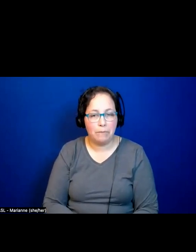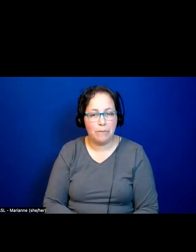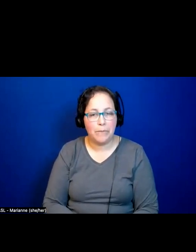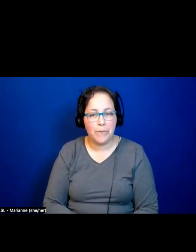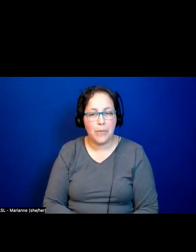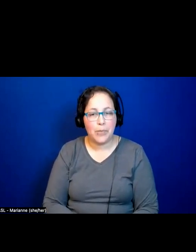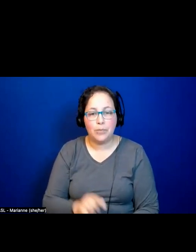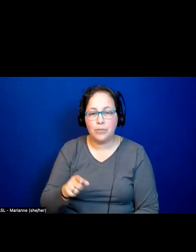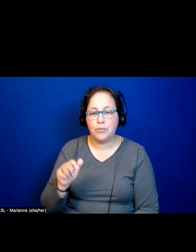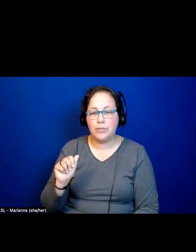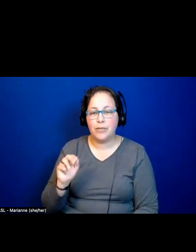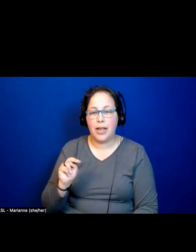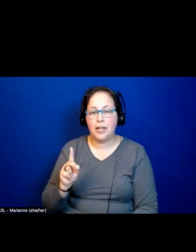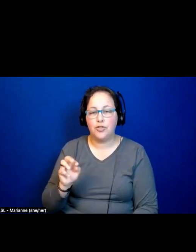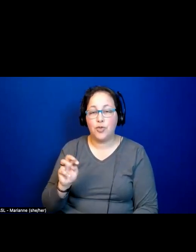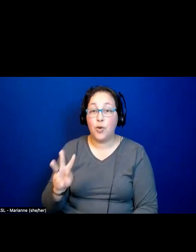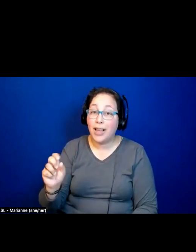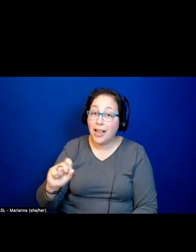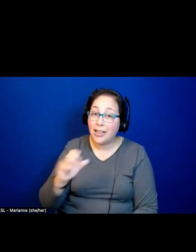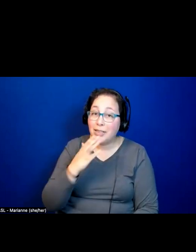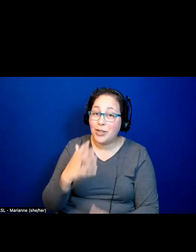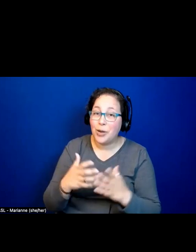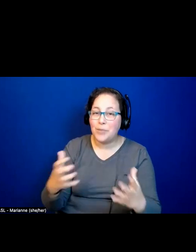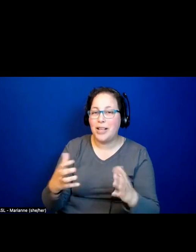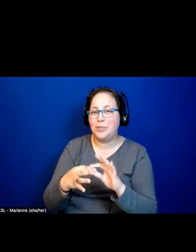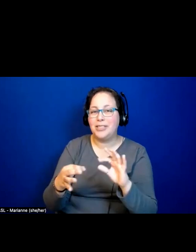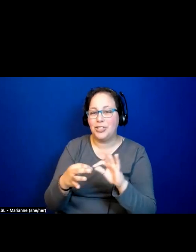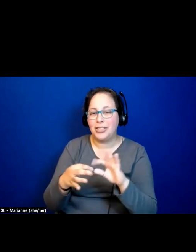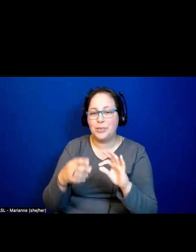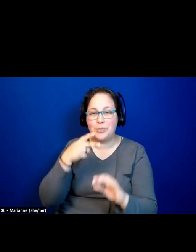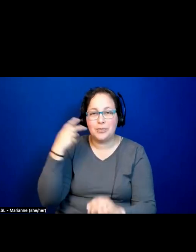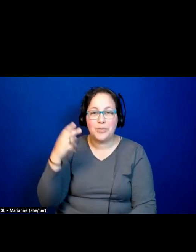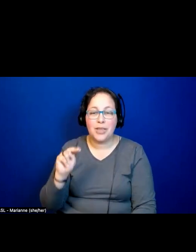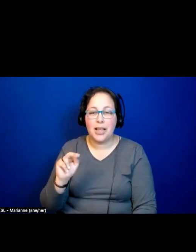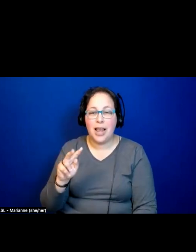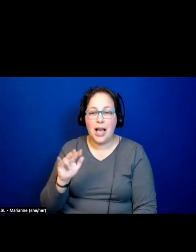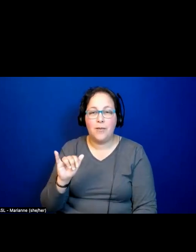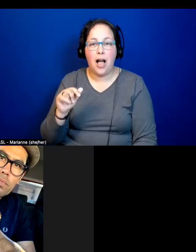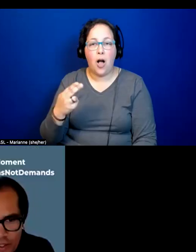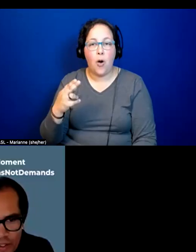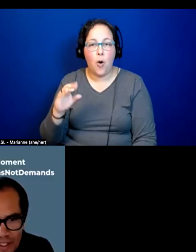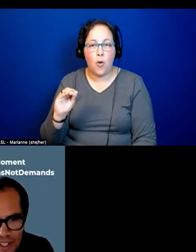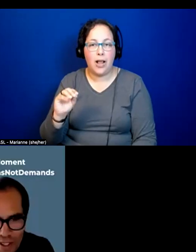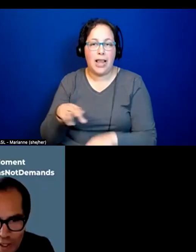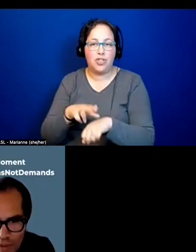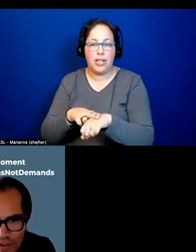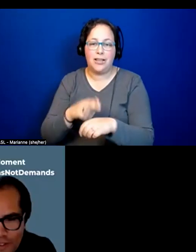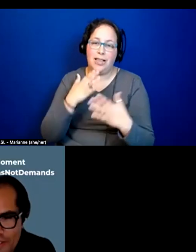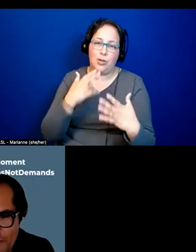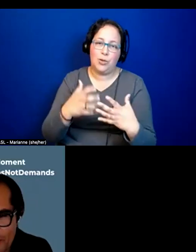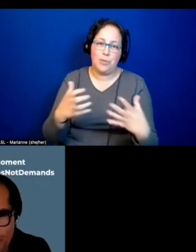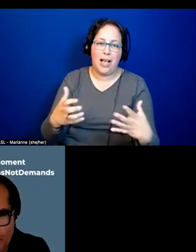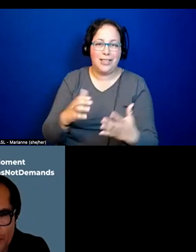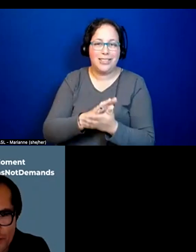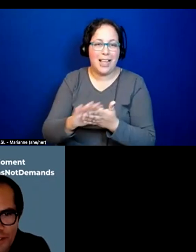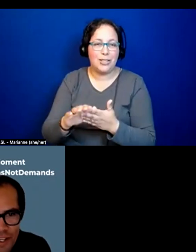Yes, thank you for mentioning the Navajo Nation, which I'm a member of, so it's definitely good to hear a plug